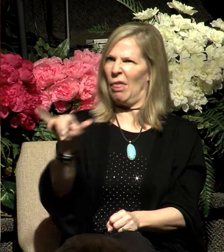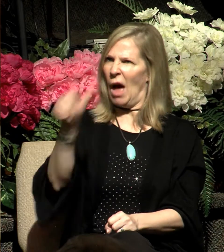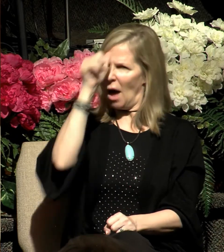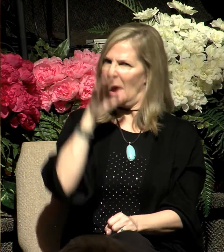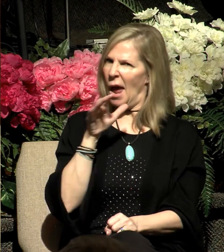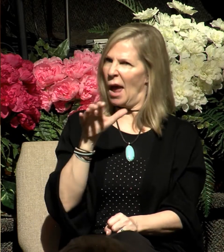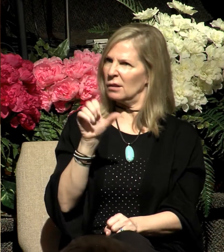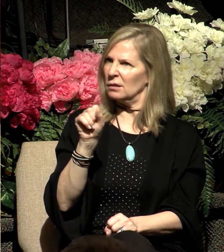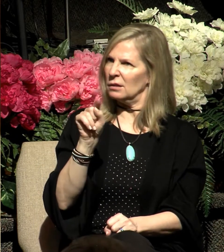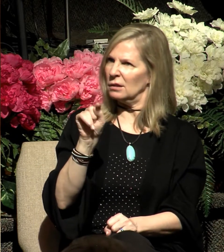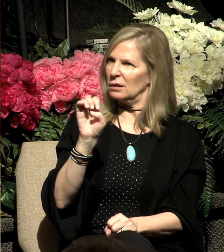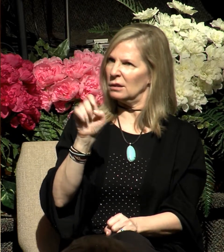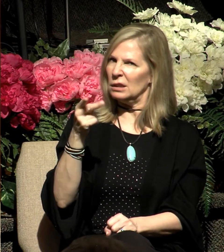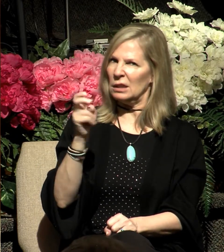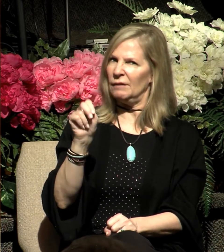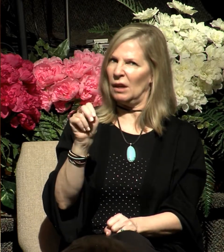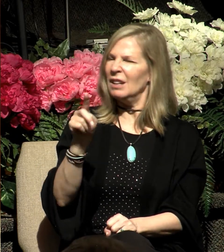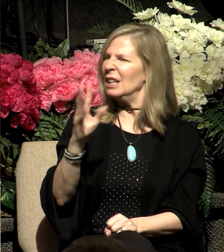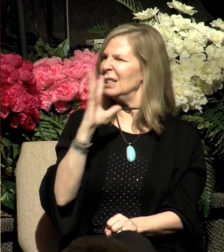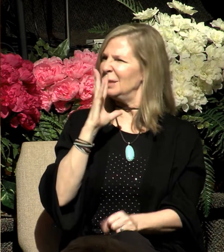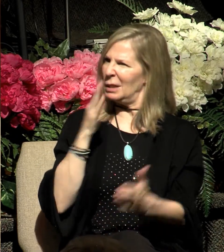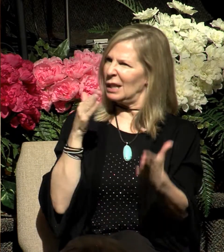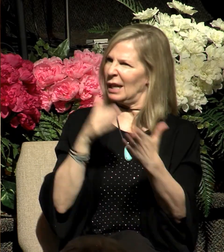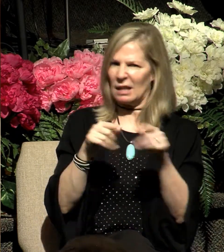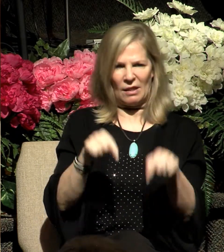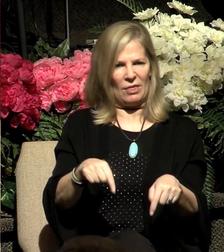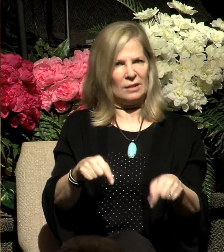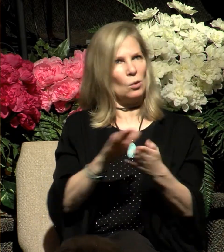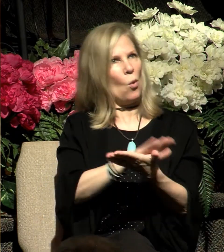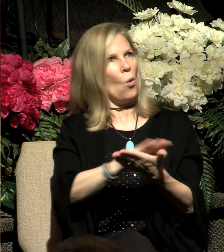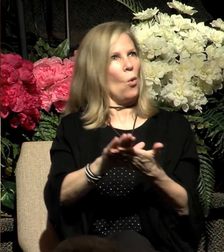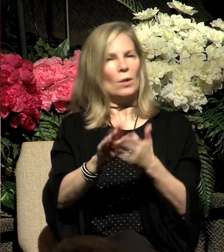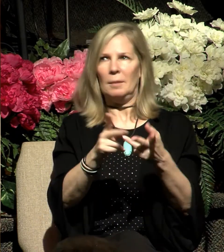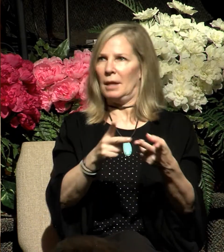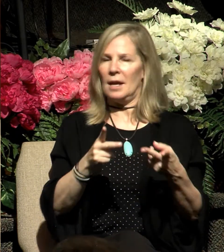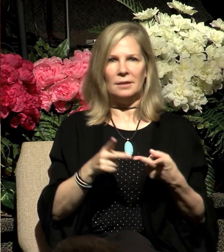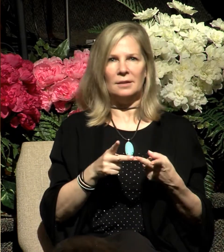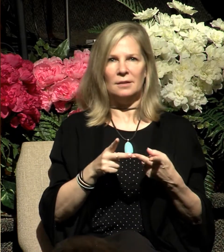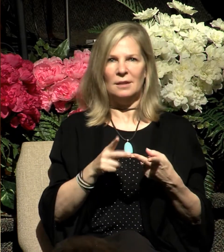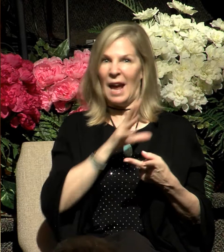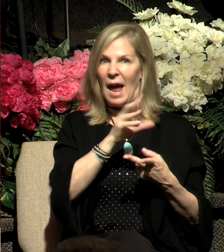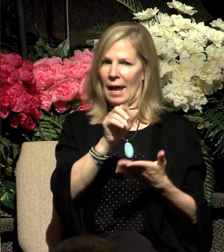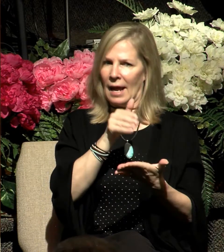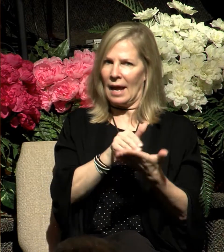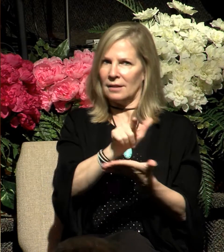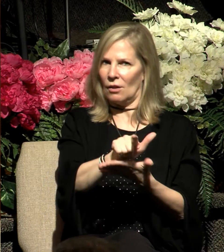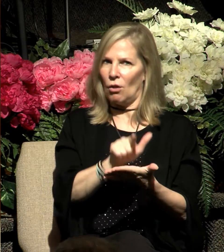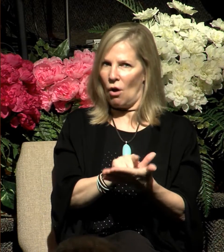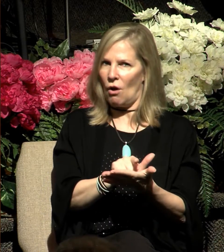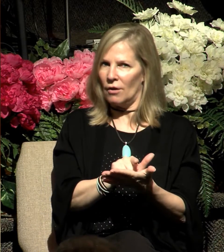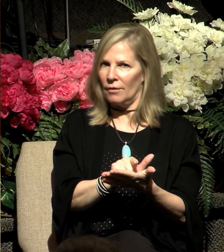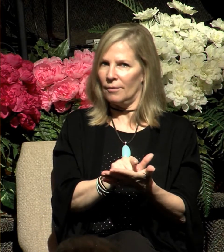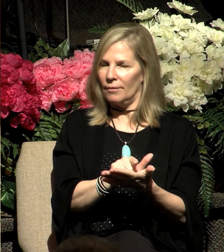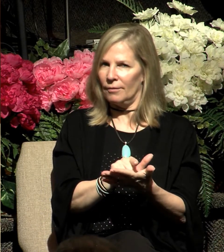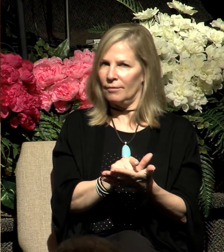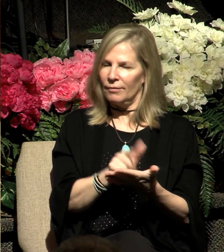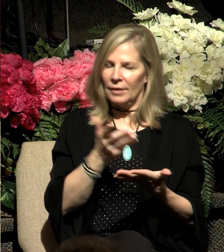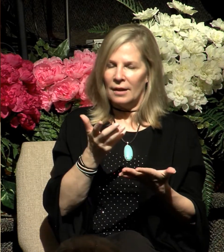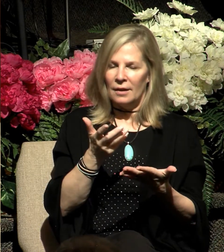speaks against, now notice, they call it this holy place and the law. They didn't call it the temple, this holy place. That's what they mean. And